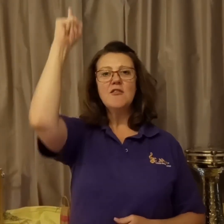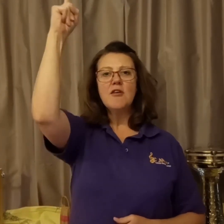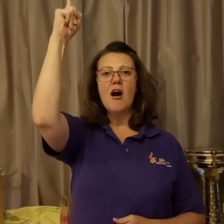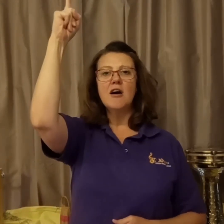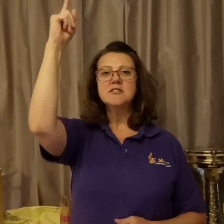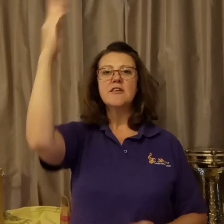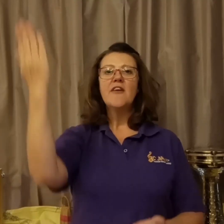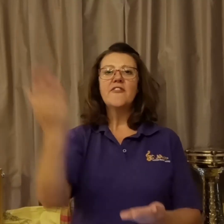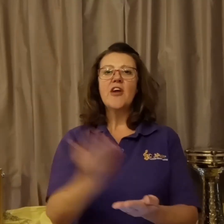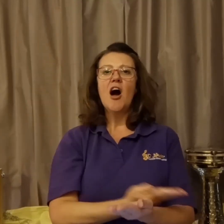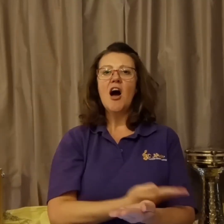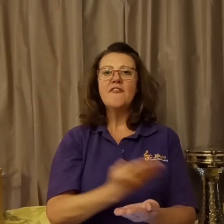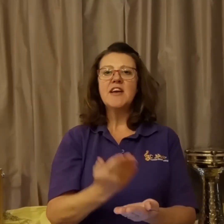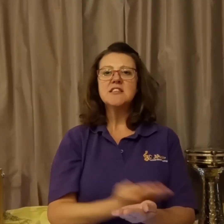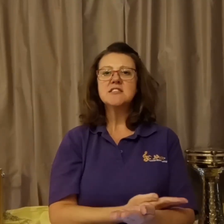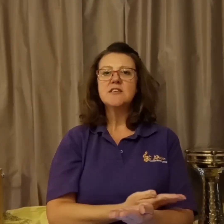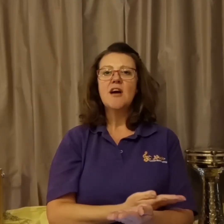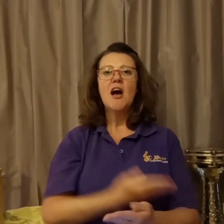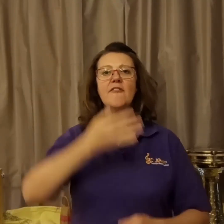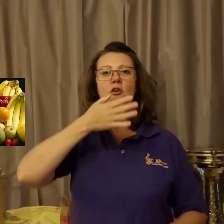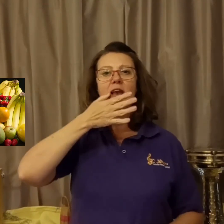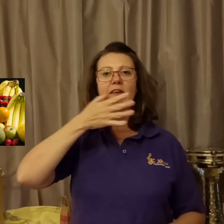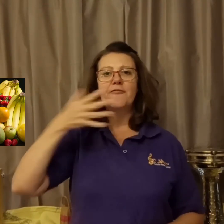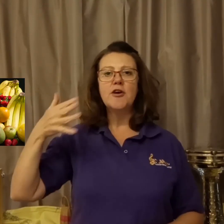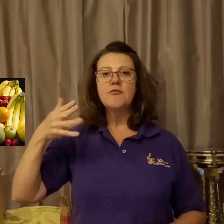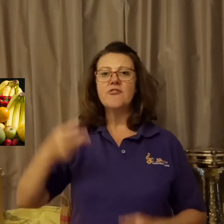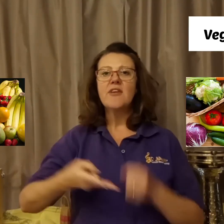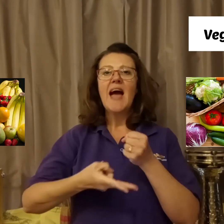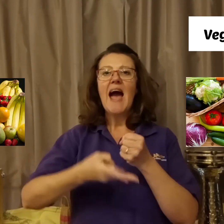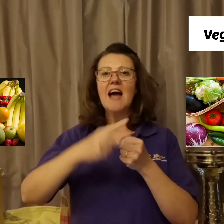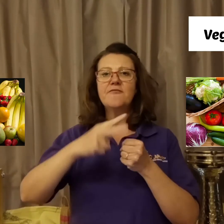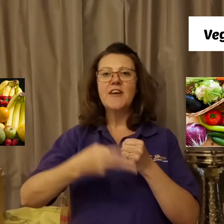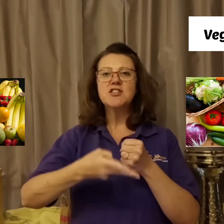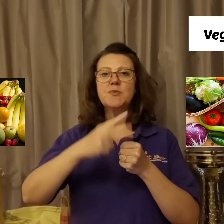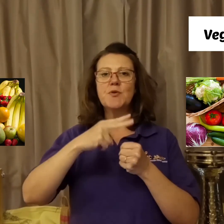God for the harvest of all our fruit and vegetables.